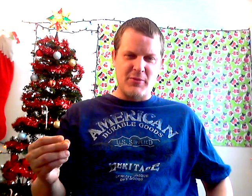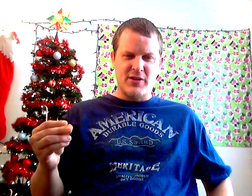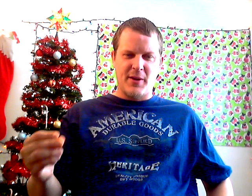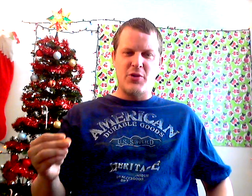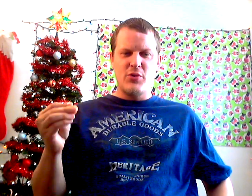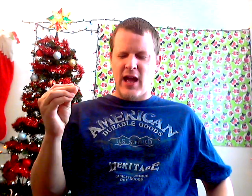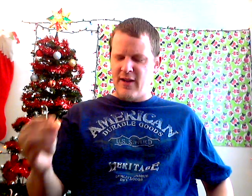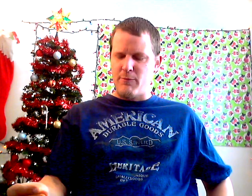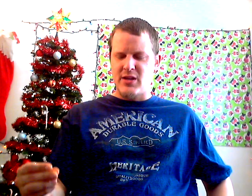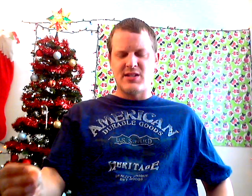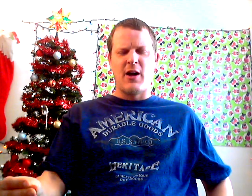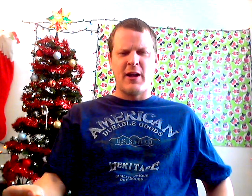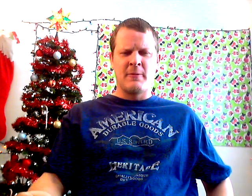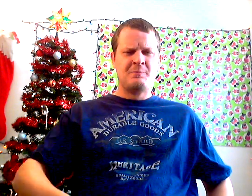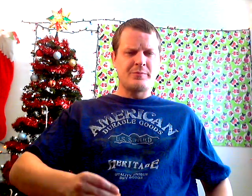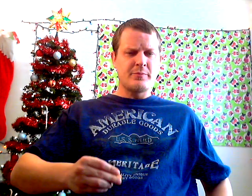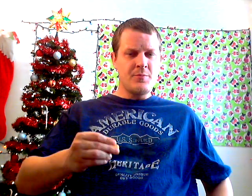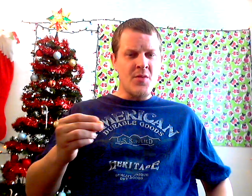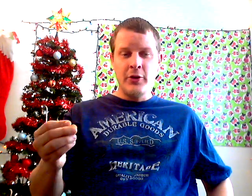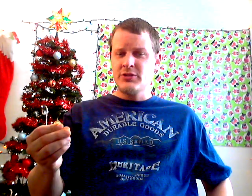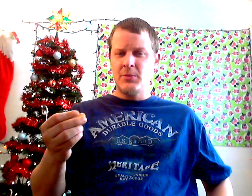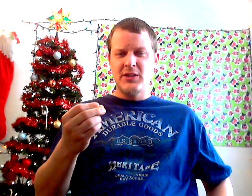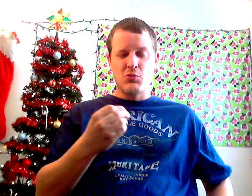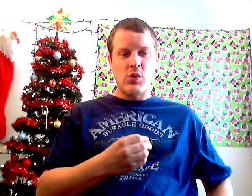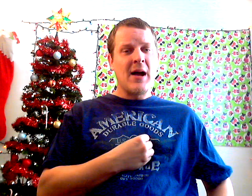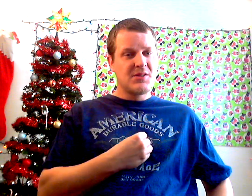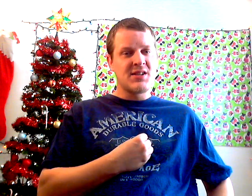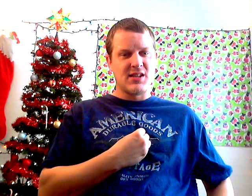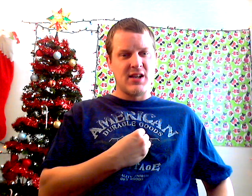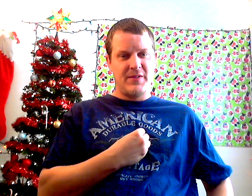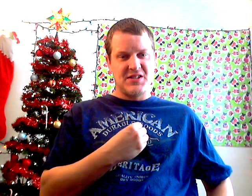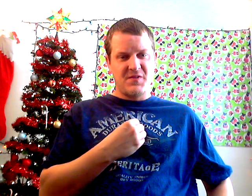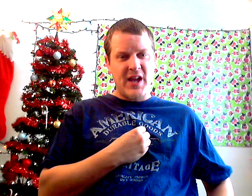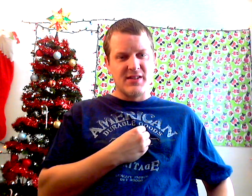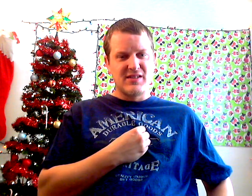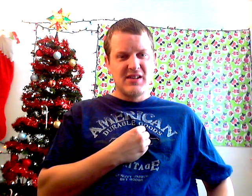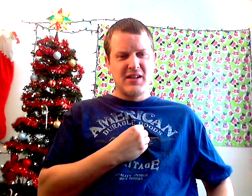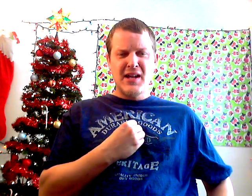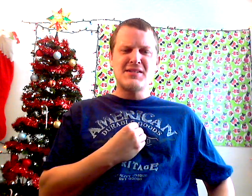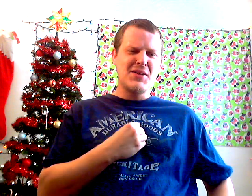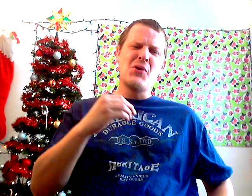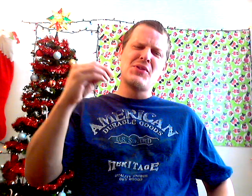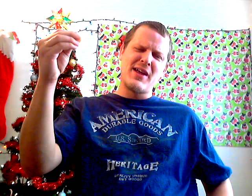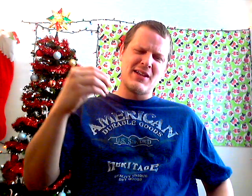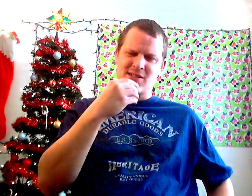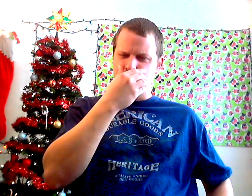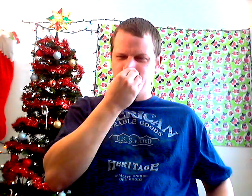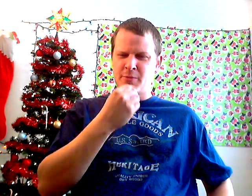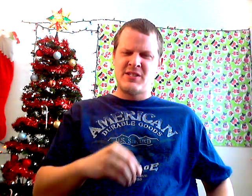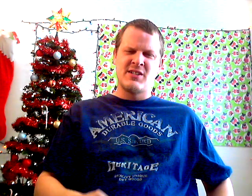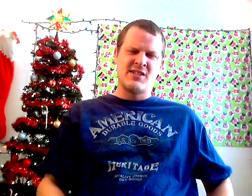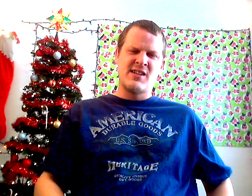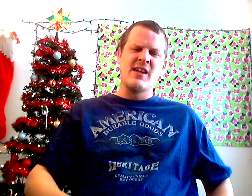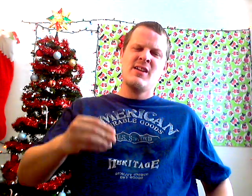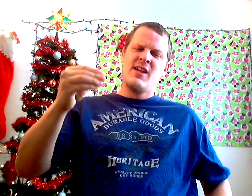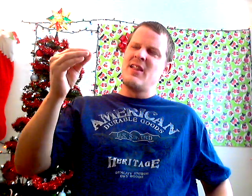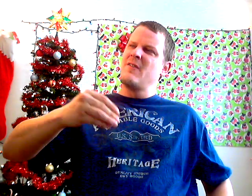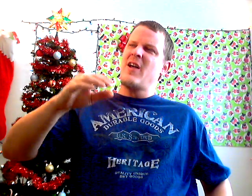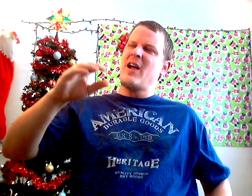WWEF missed out on and ultimately robbed us of as fans. I still hold that against him a little bit to this day. And the fact,